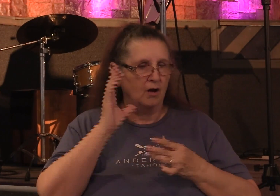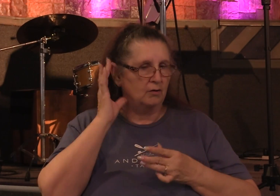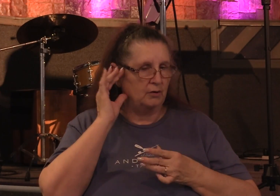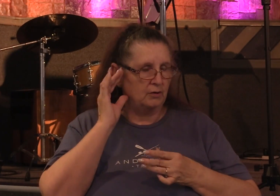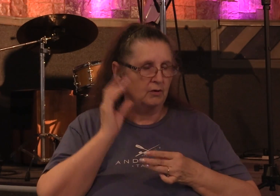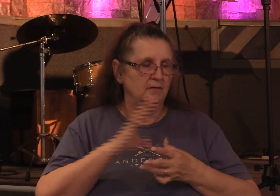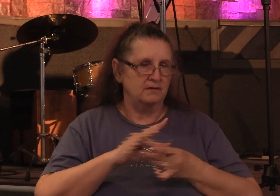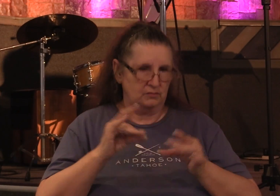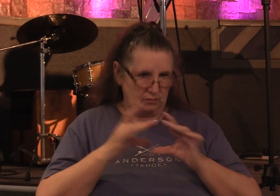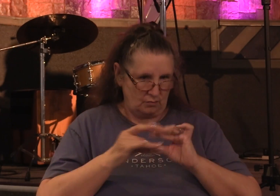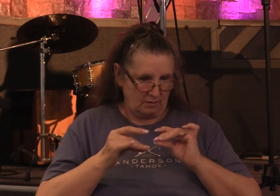things